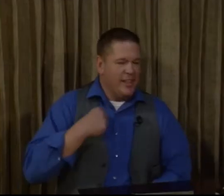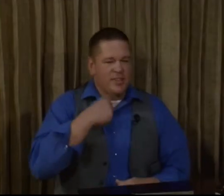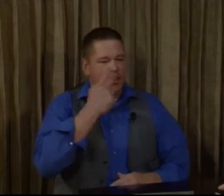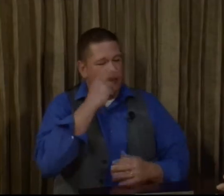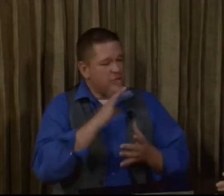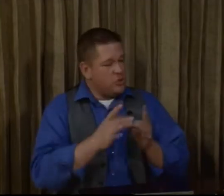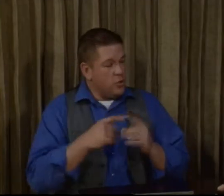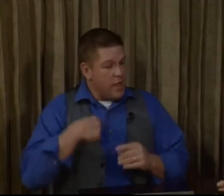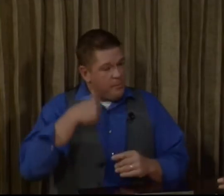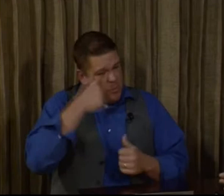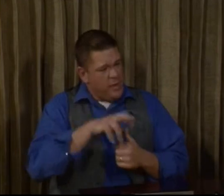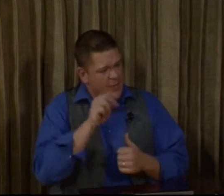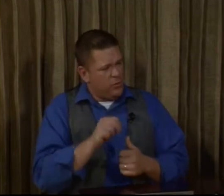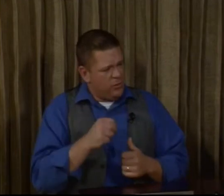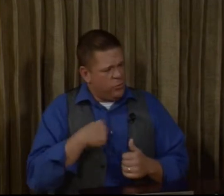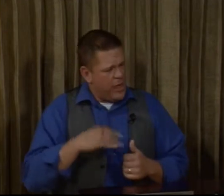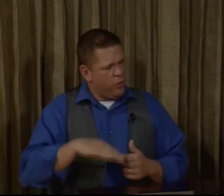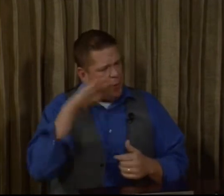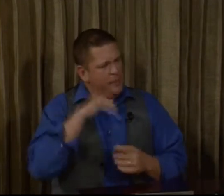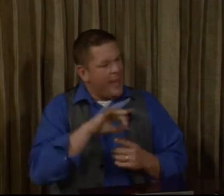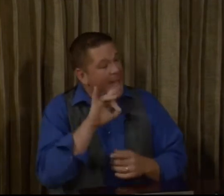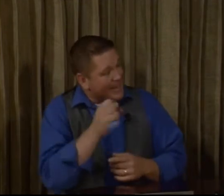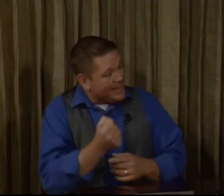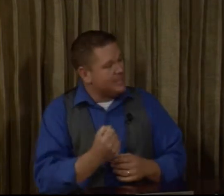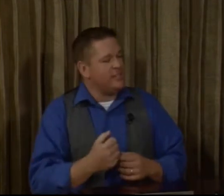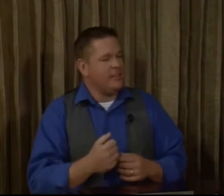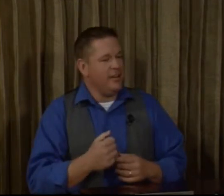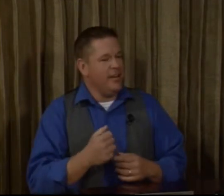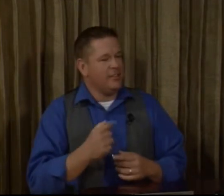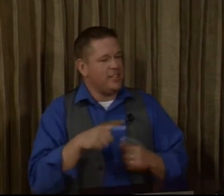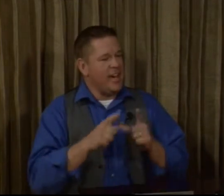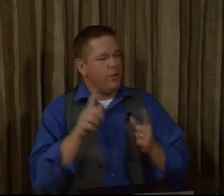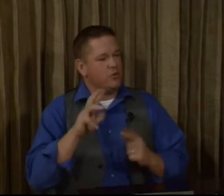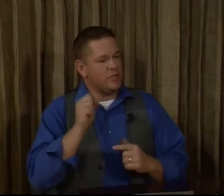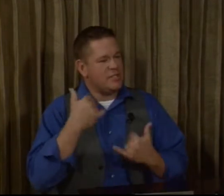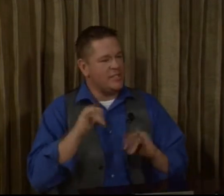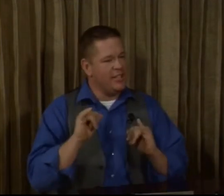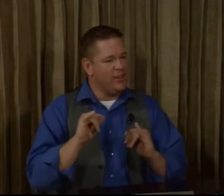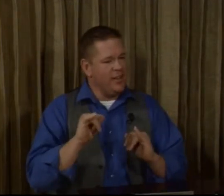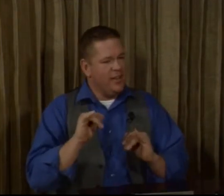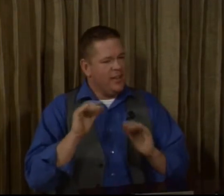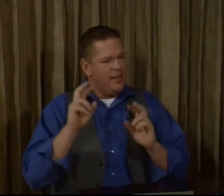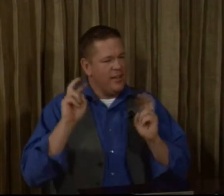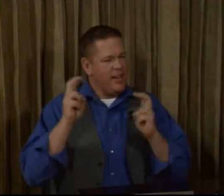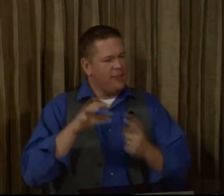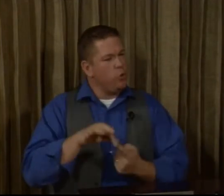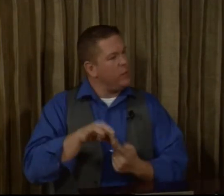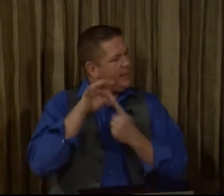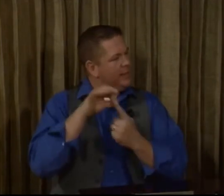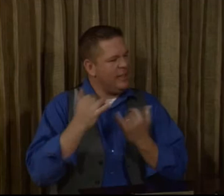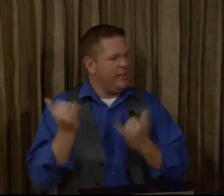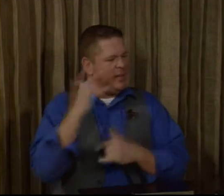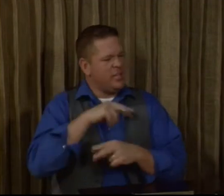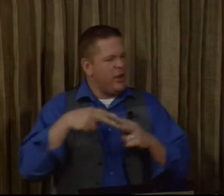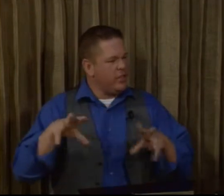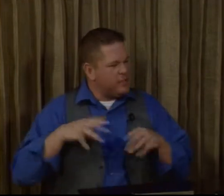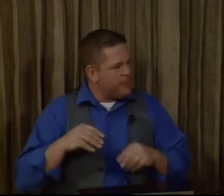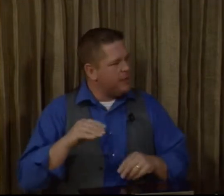love to tell funny stories. I remember even when I grew up in the 80s, sign language was still kind of unique. today it's very accepted.